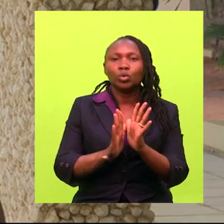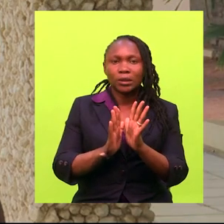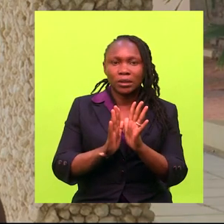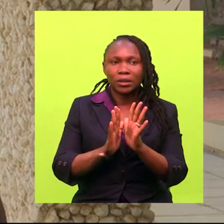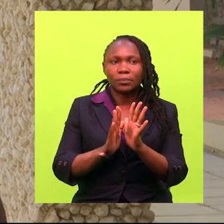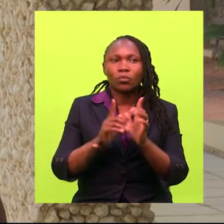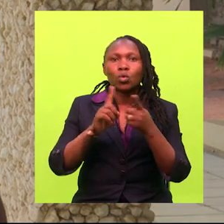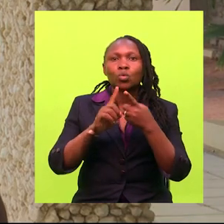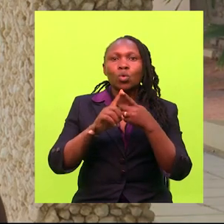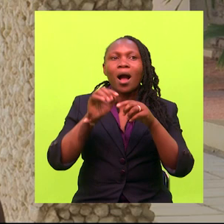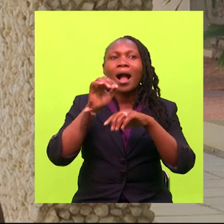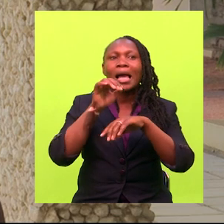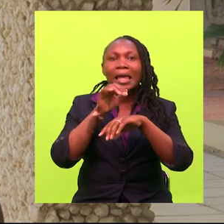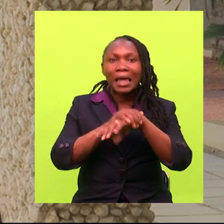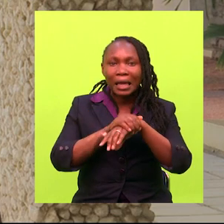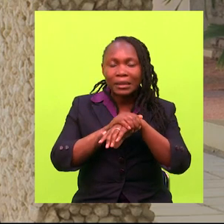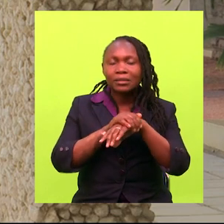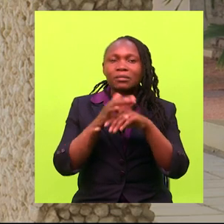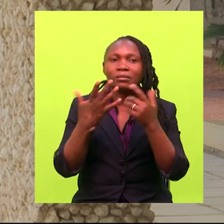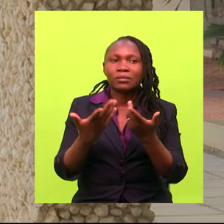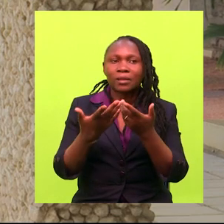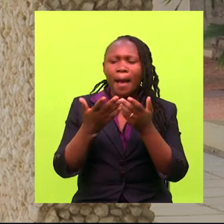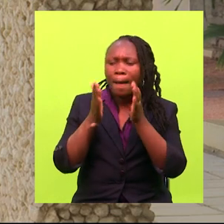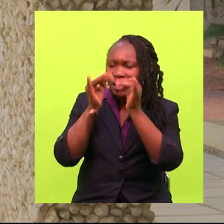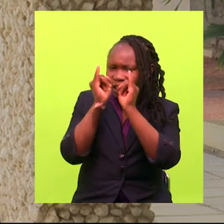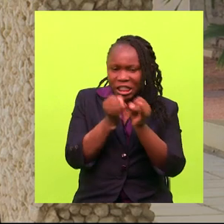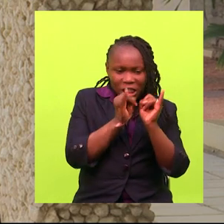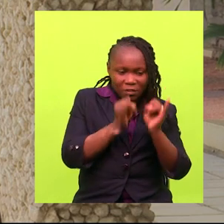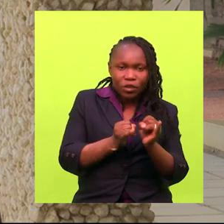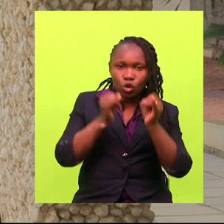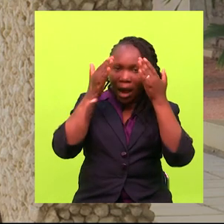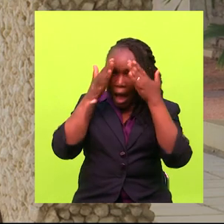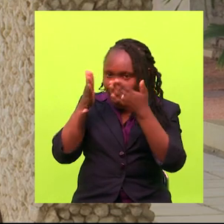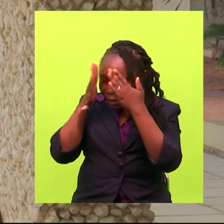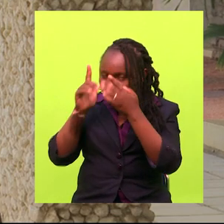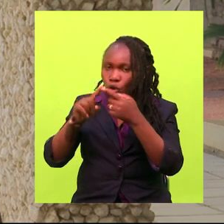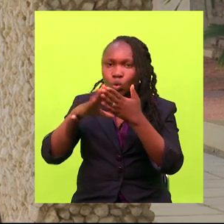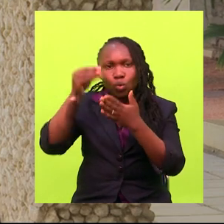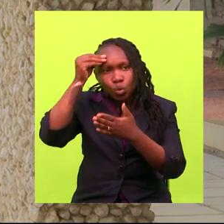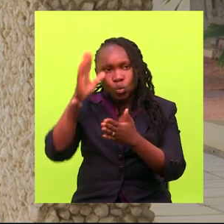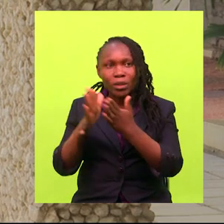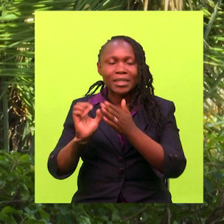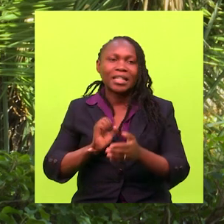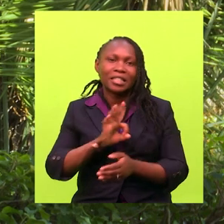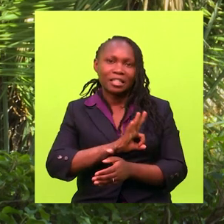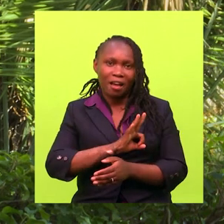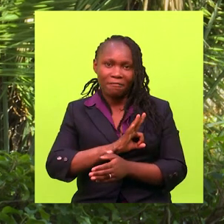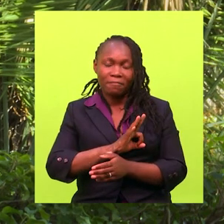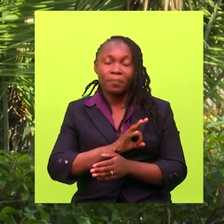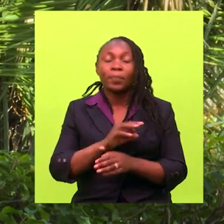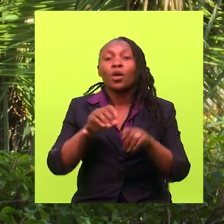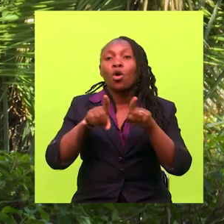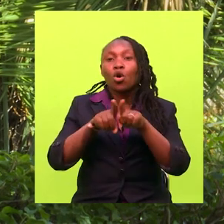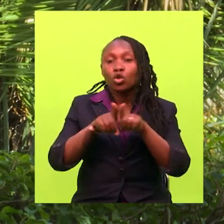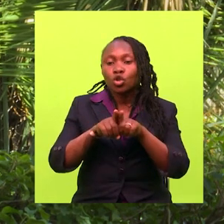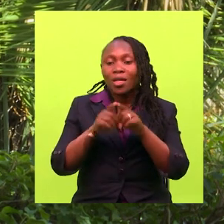opportunity to get to provide personalized attention to the students and staff. And the matters